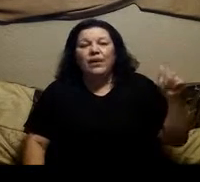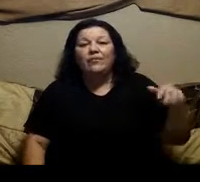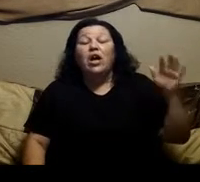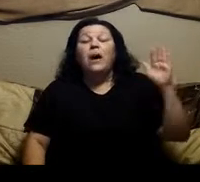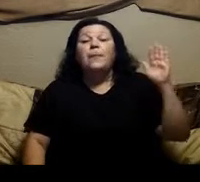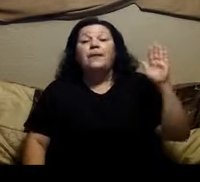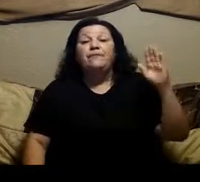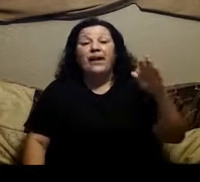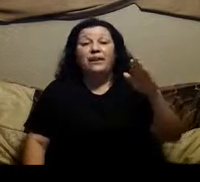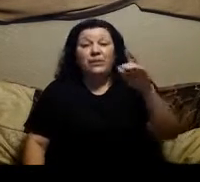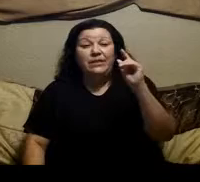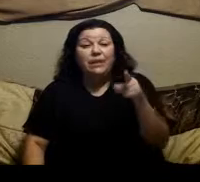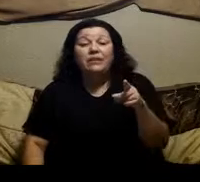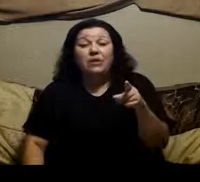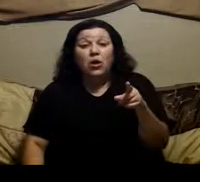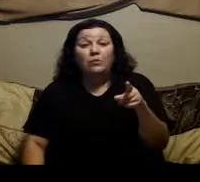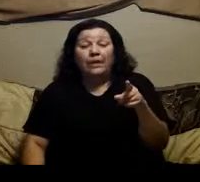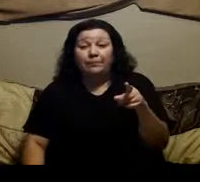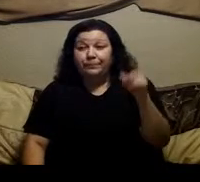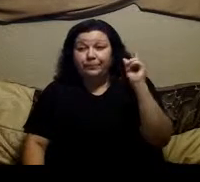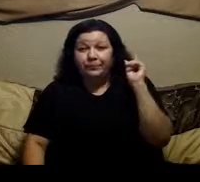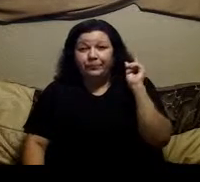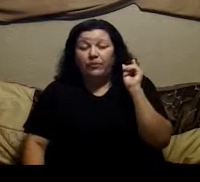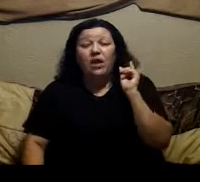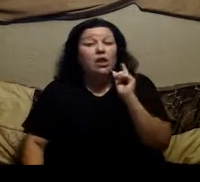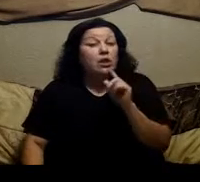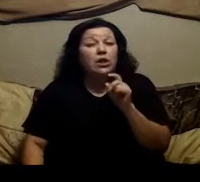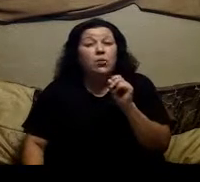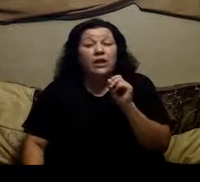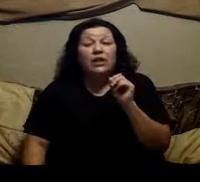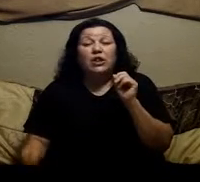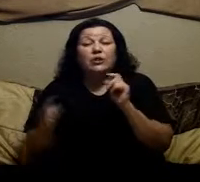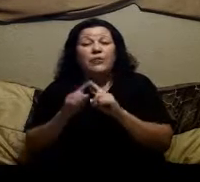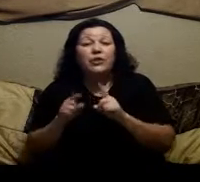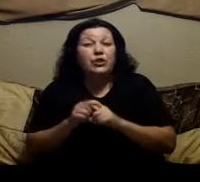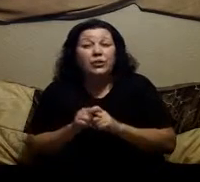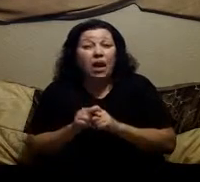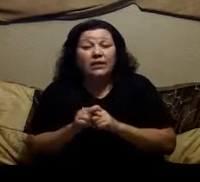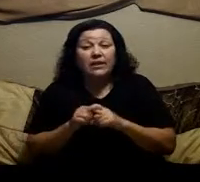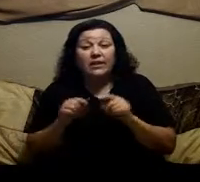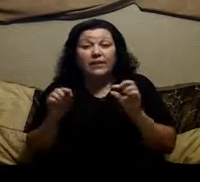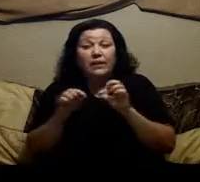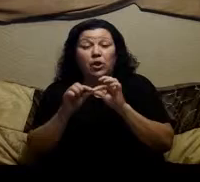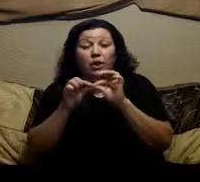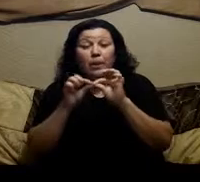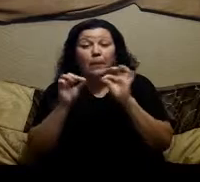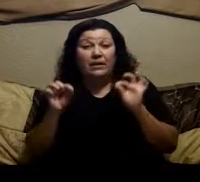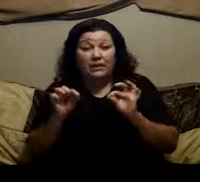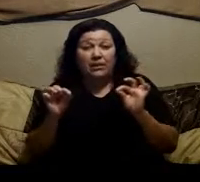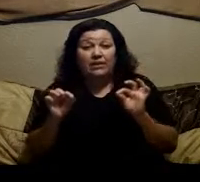whatever but finally when somebody told me you know what your liver is so toxic that the little bugs that are